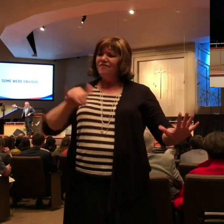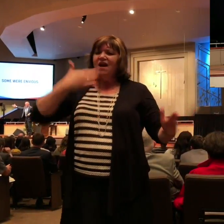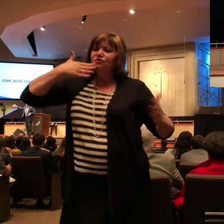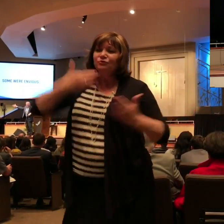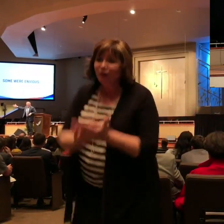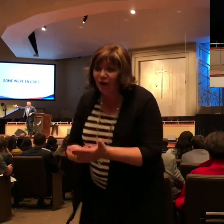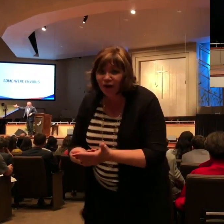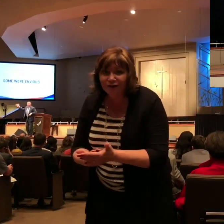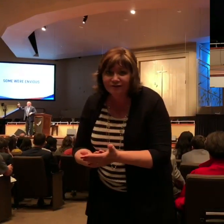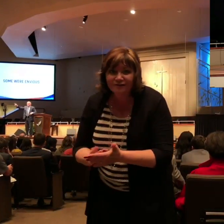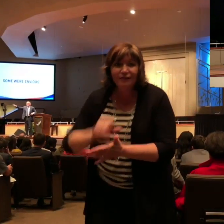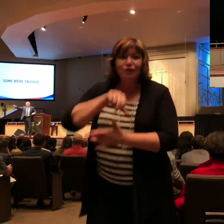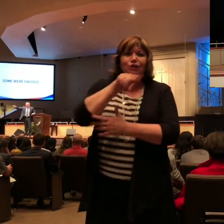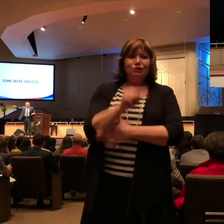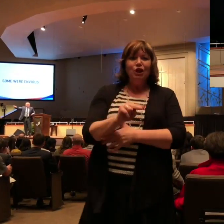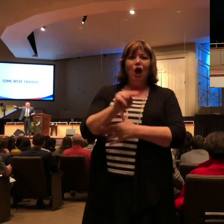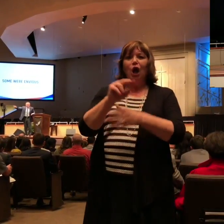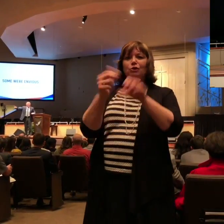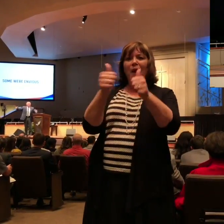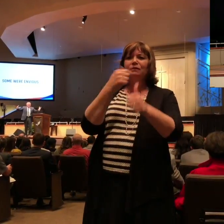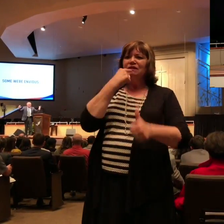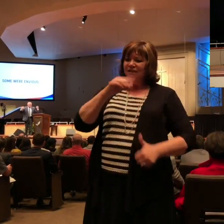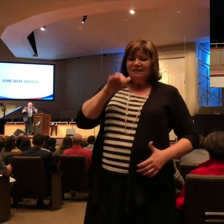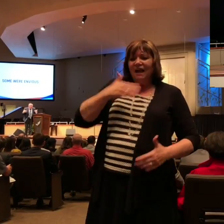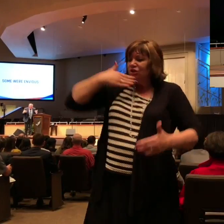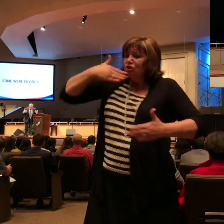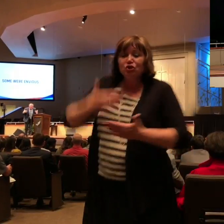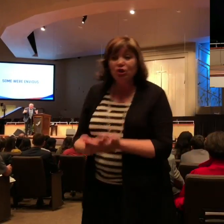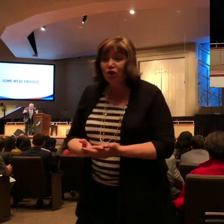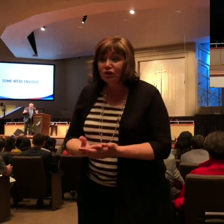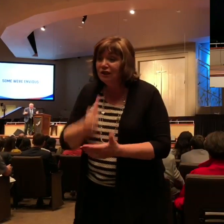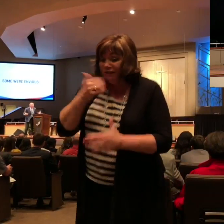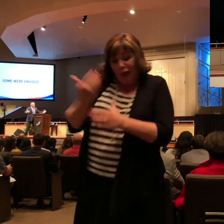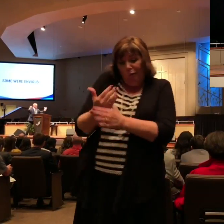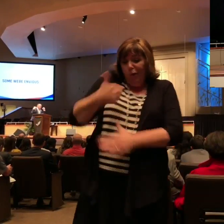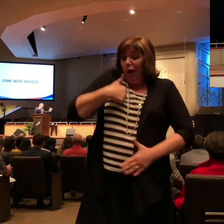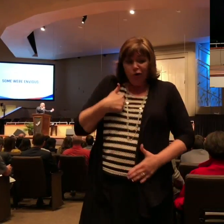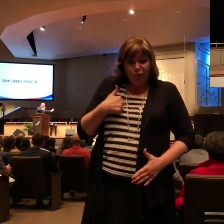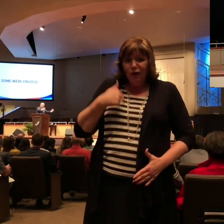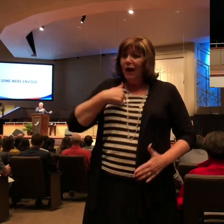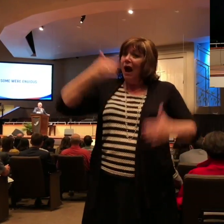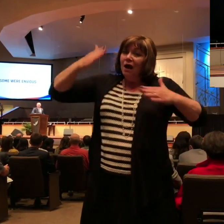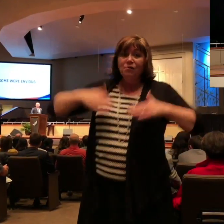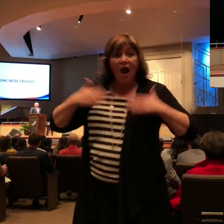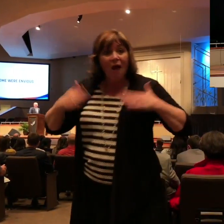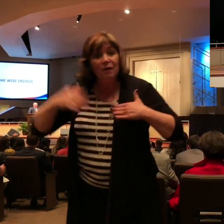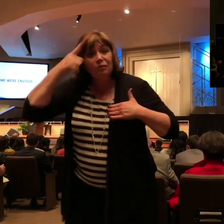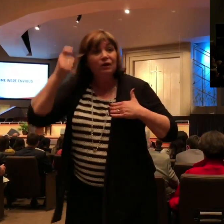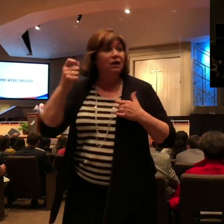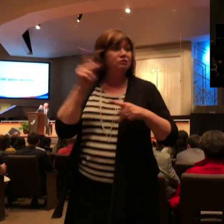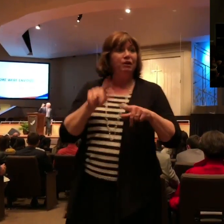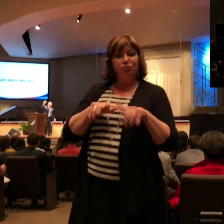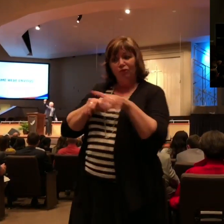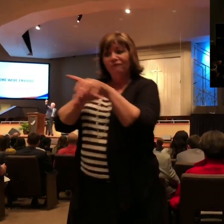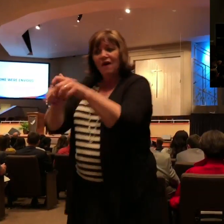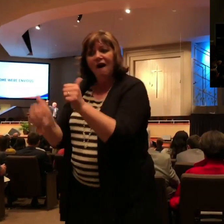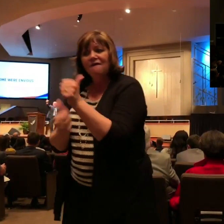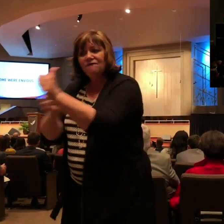you. That doesn't bother me. That's my joy. I rejoice in the fact that that's happening. He must